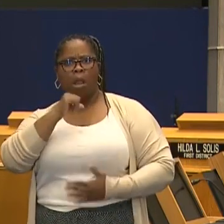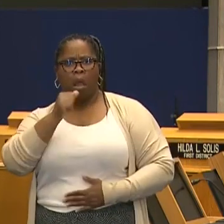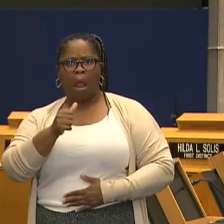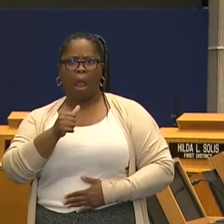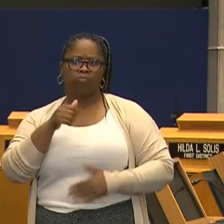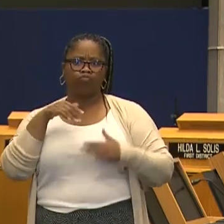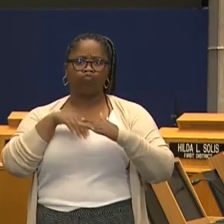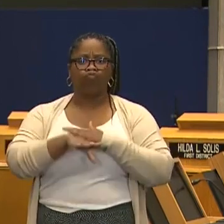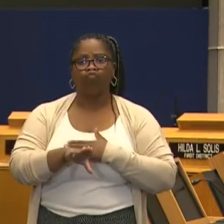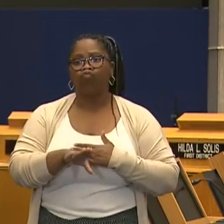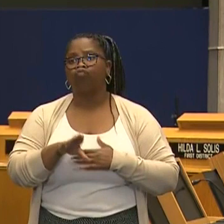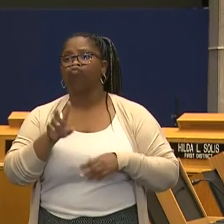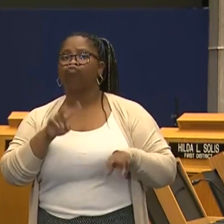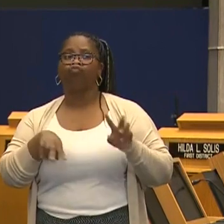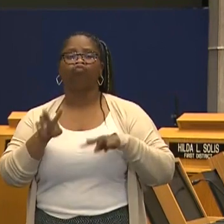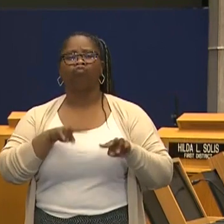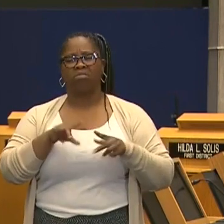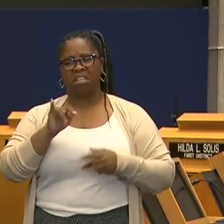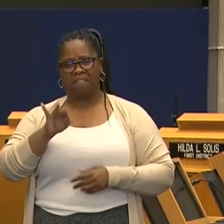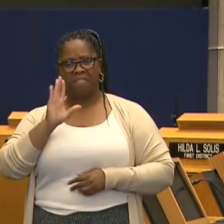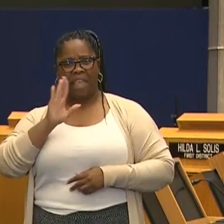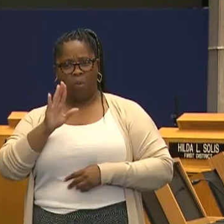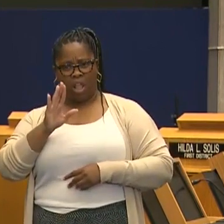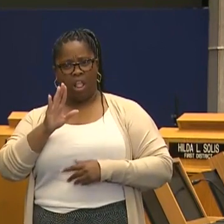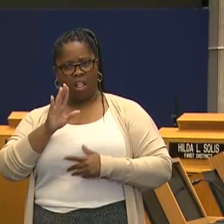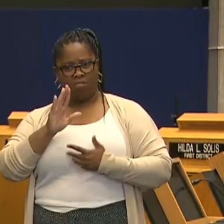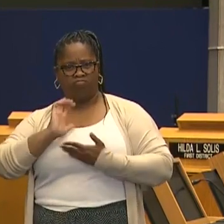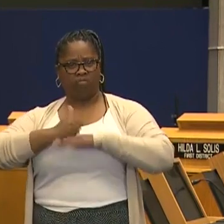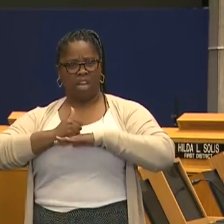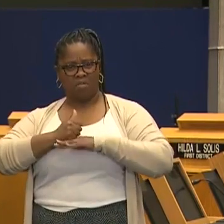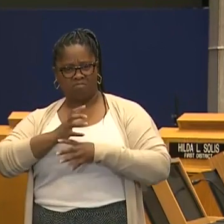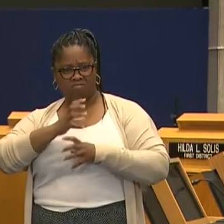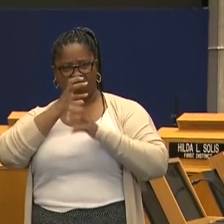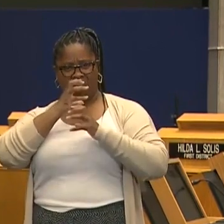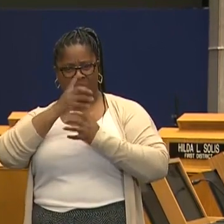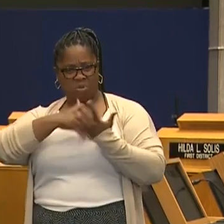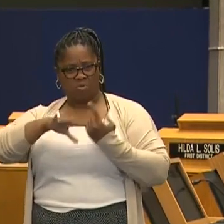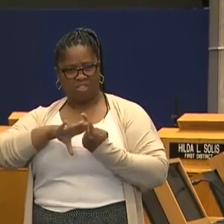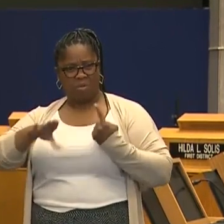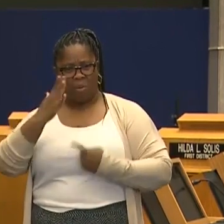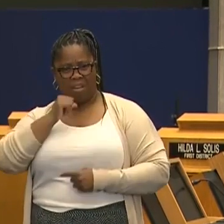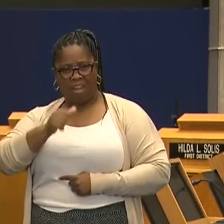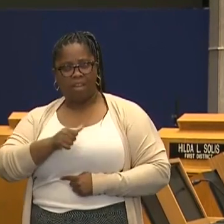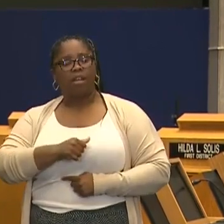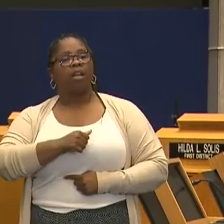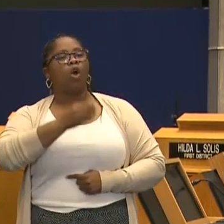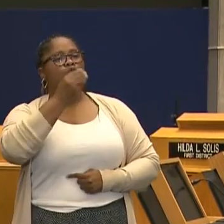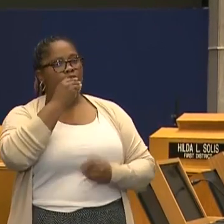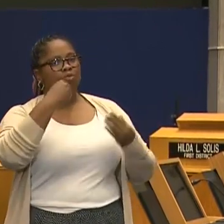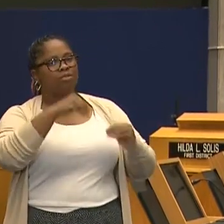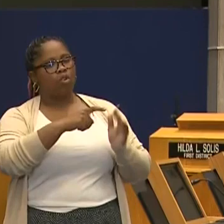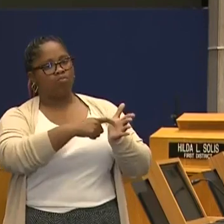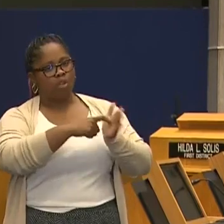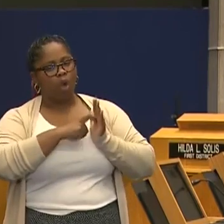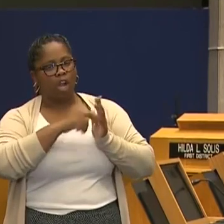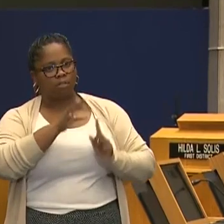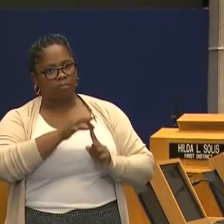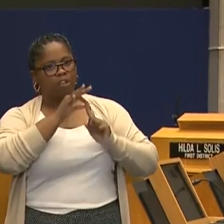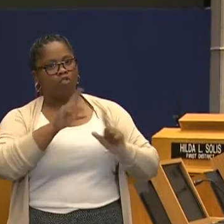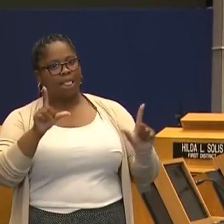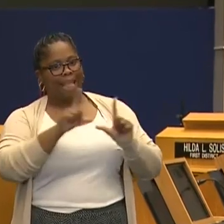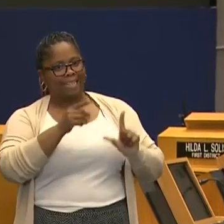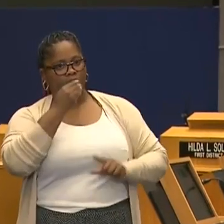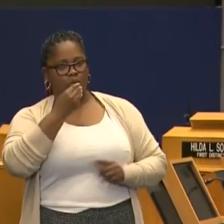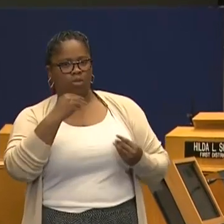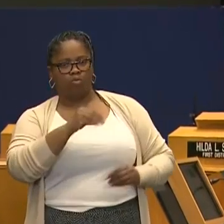store if they're going to enforce strict social distancing? Because grocery stores need to be licensed as grocery stores. So I think it's a